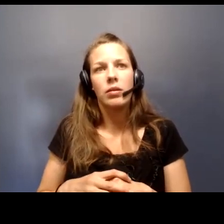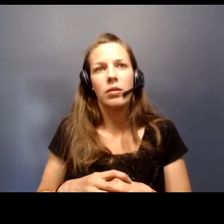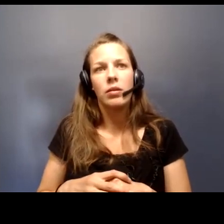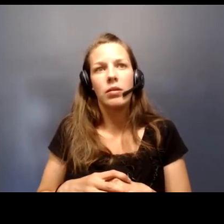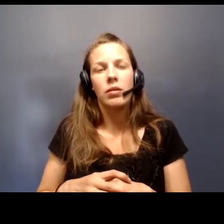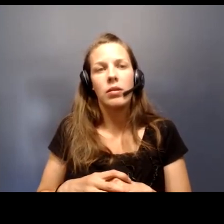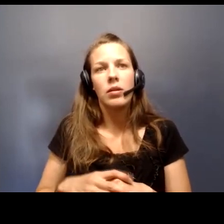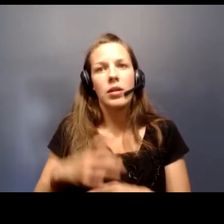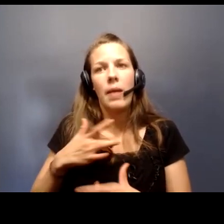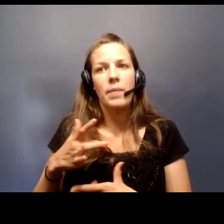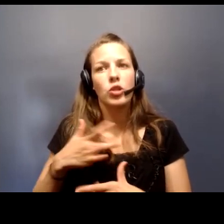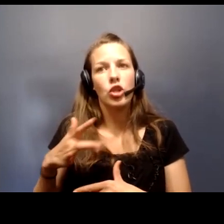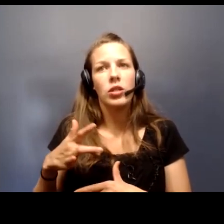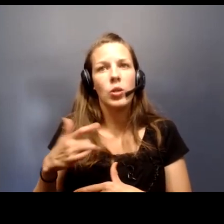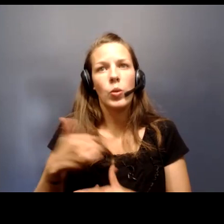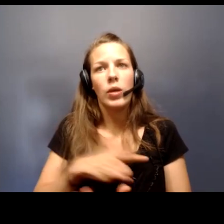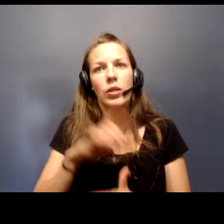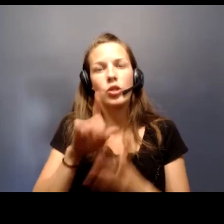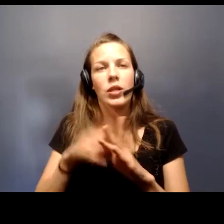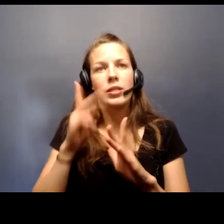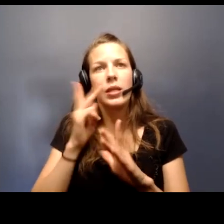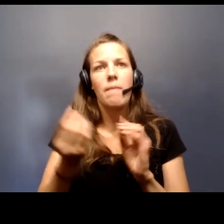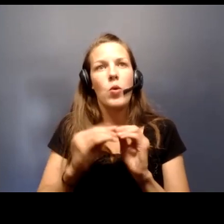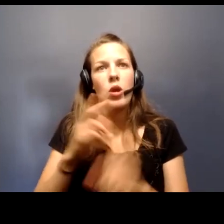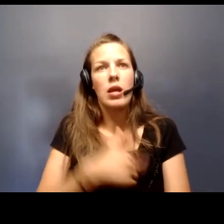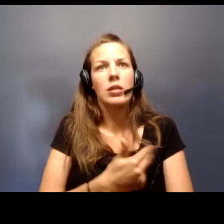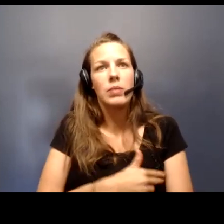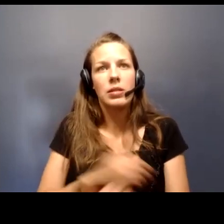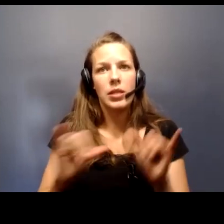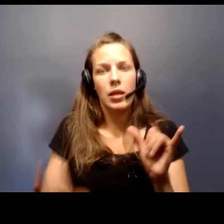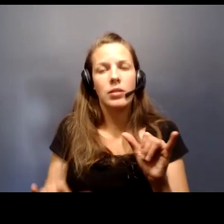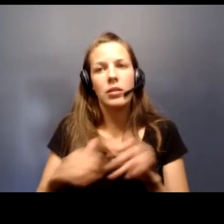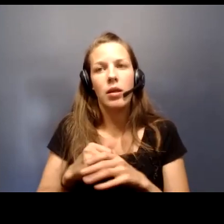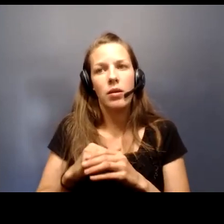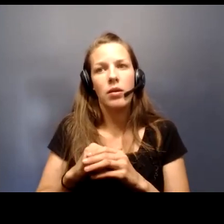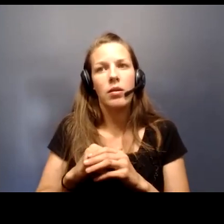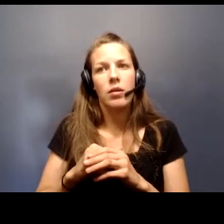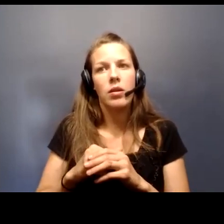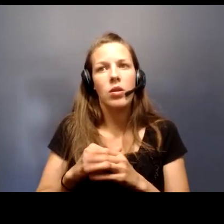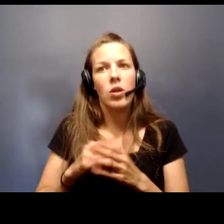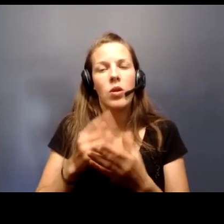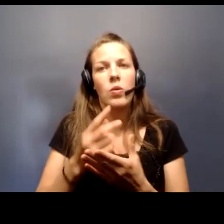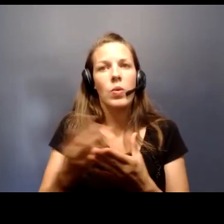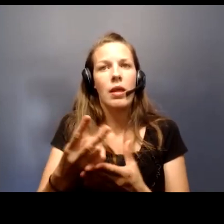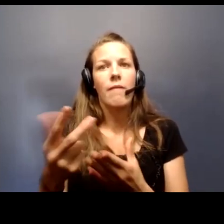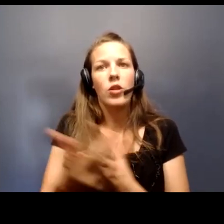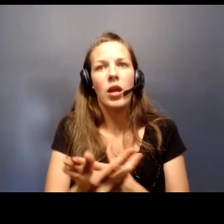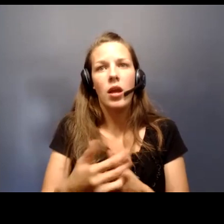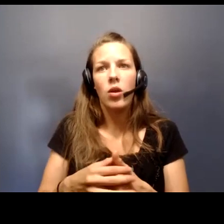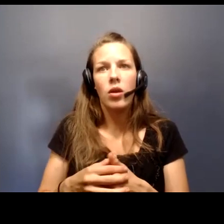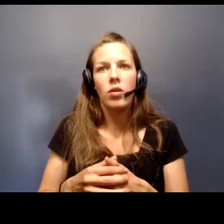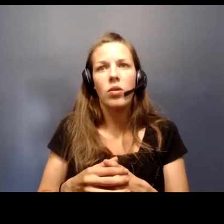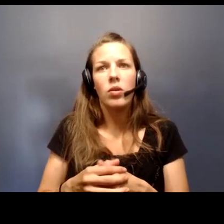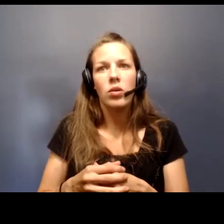I'm concerned that we'll start seeing some more hospitalizations and the week after that maybe severe